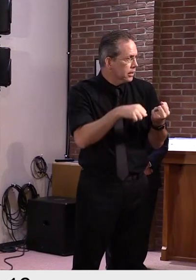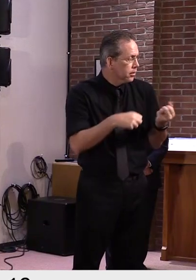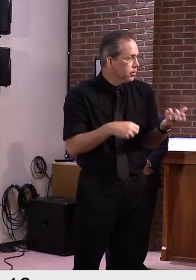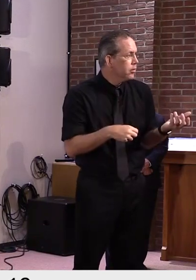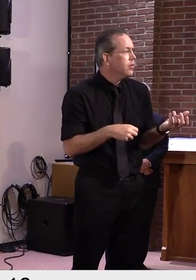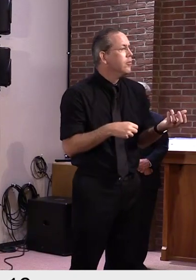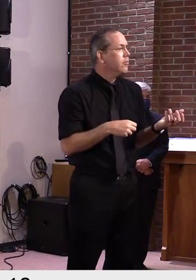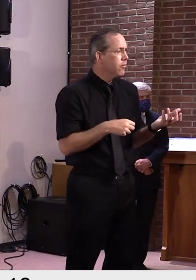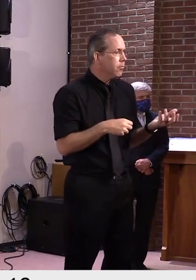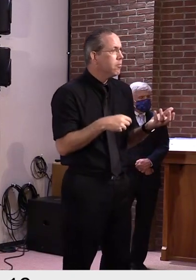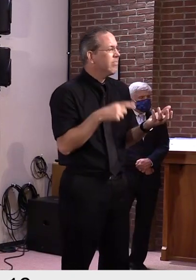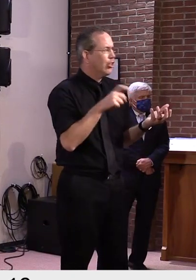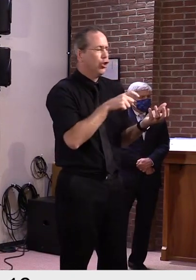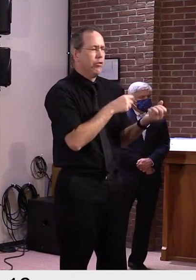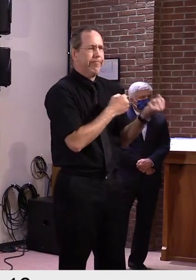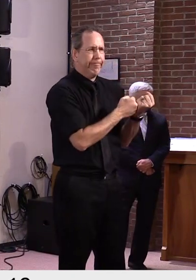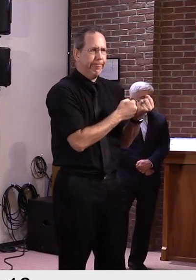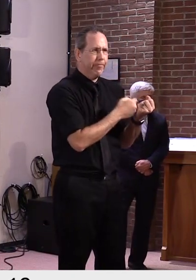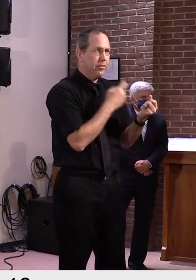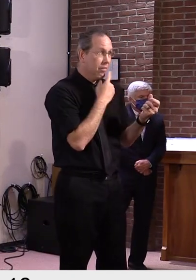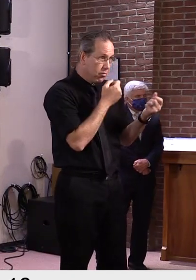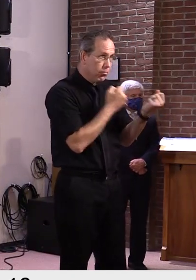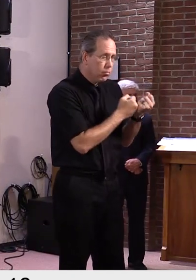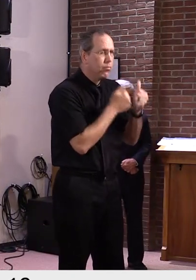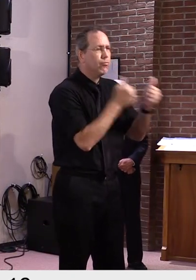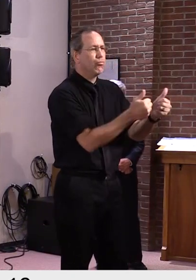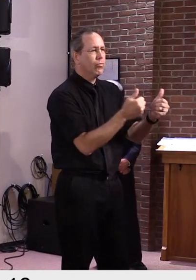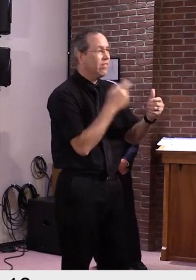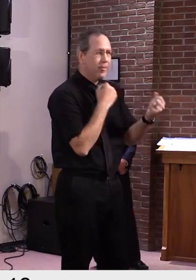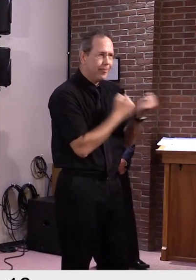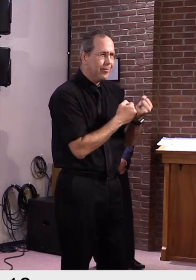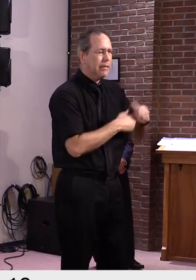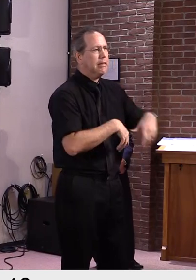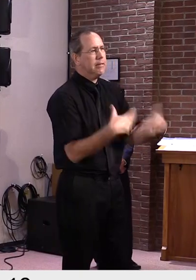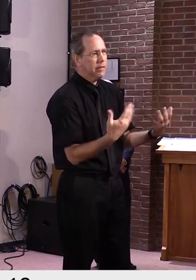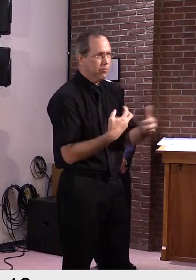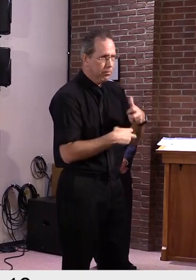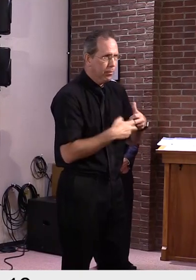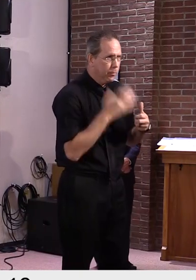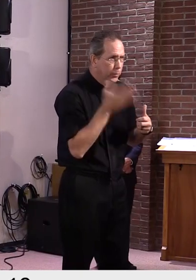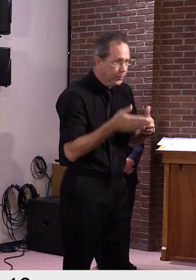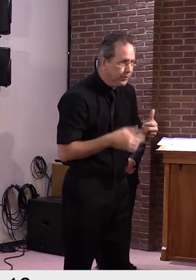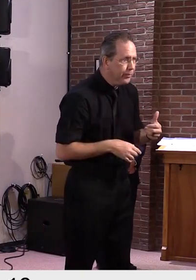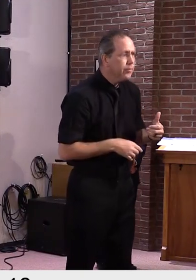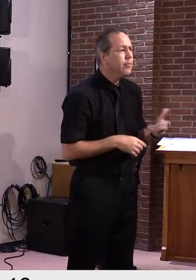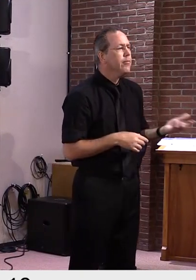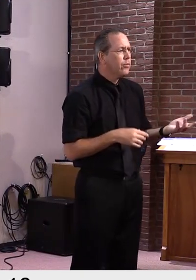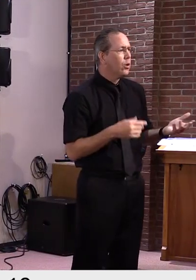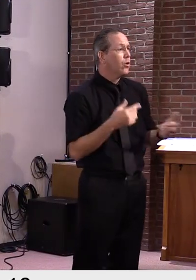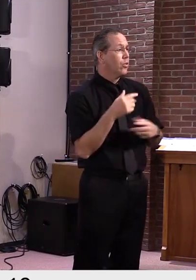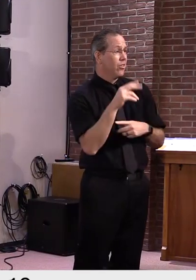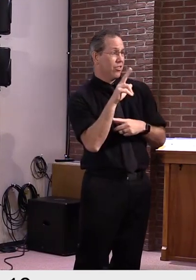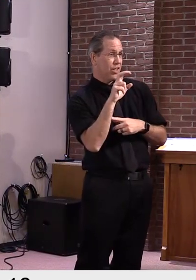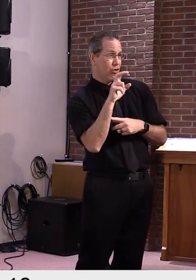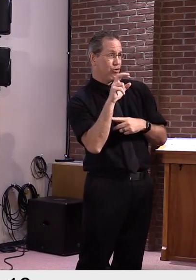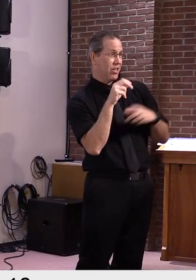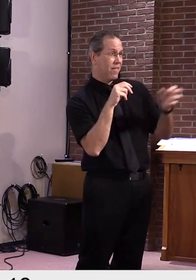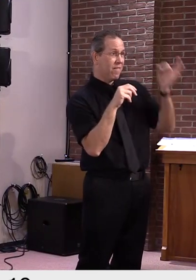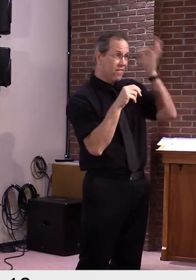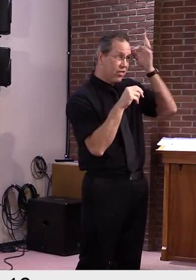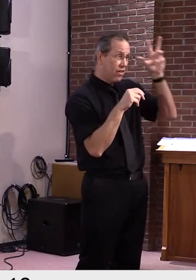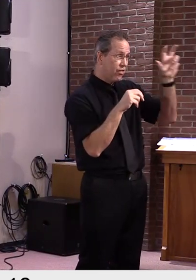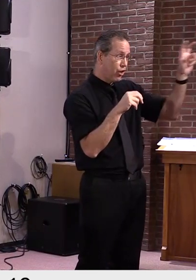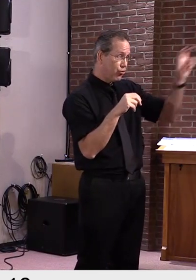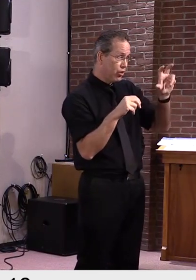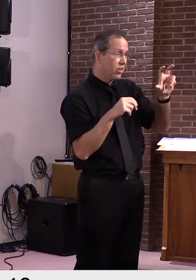for the extra money for unemployment in the PUA. So we're working on it to the best of our